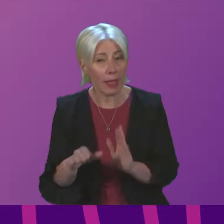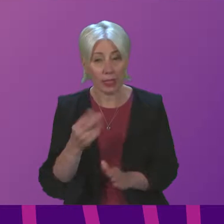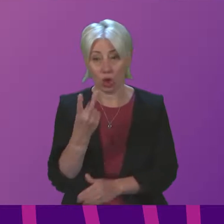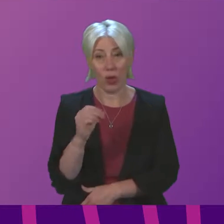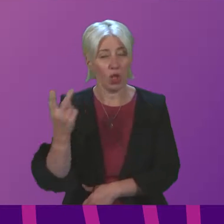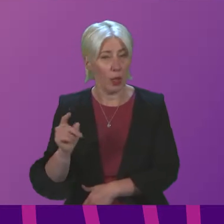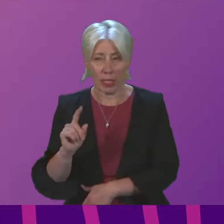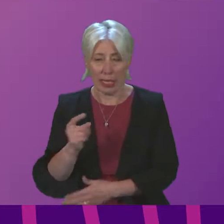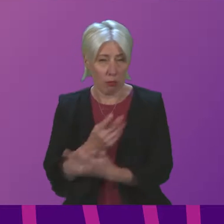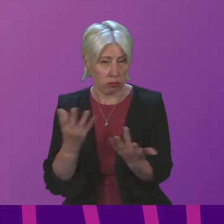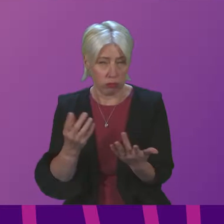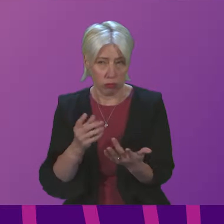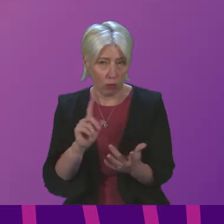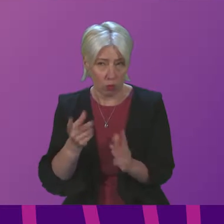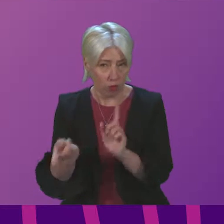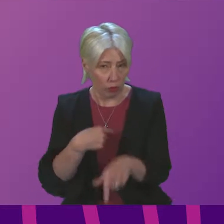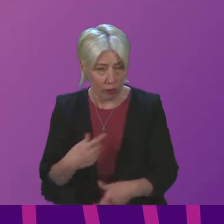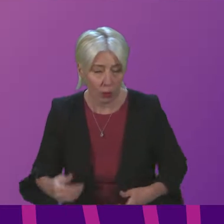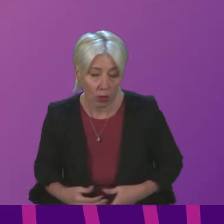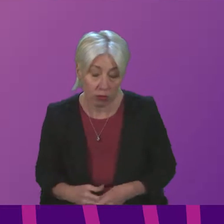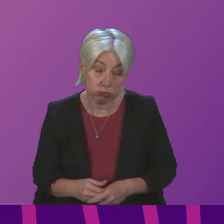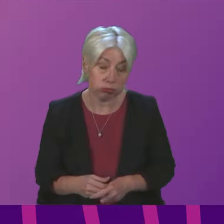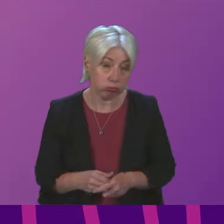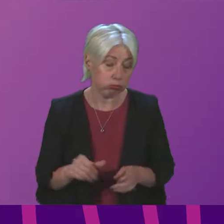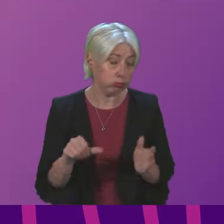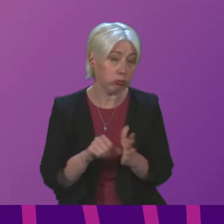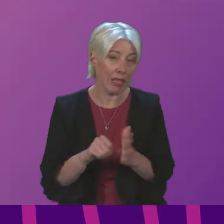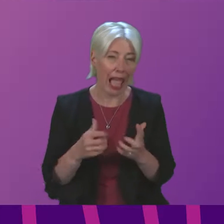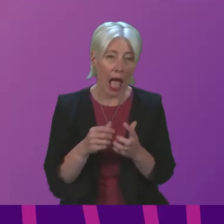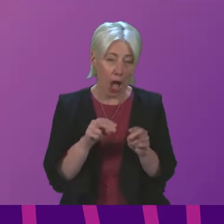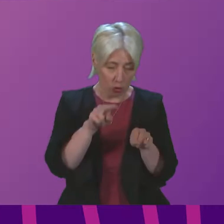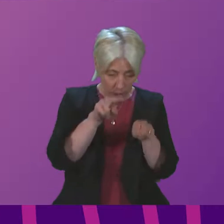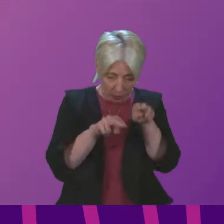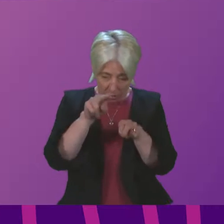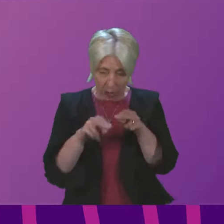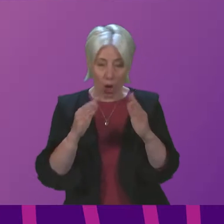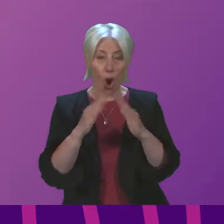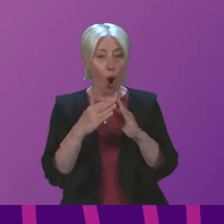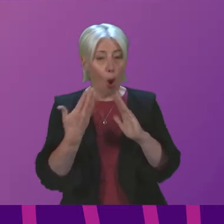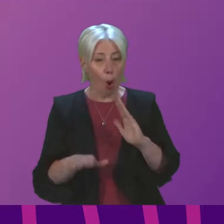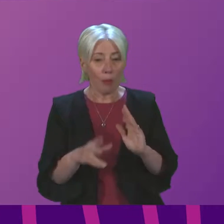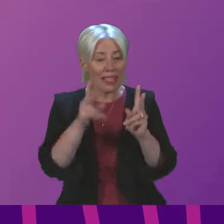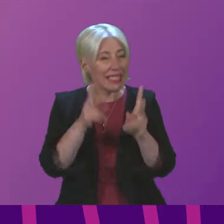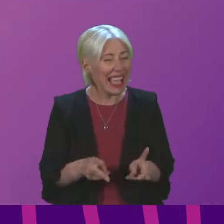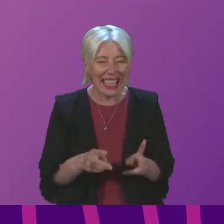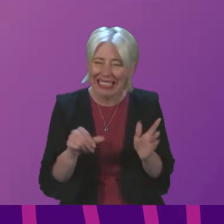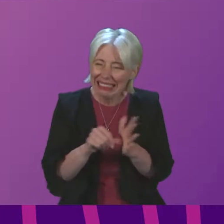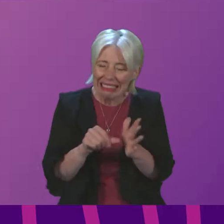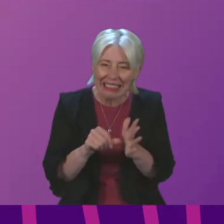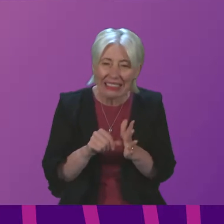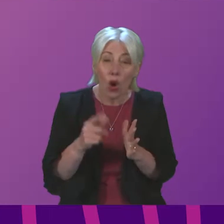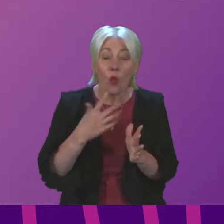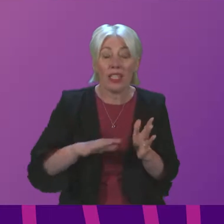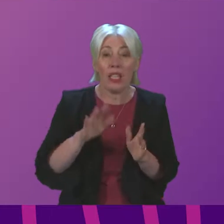Shona Robertson. While it is hard to measure homeless deaths precisely, experimental statistics published today by the